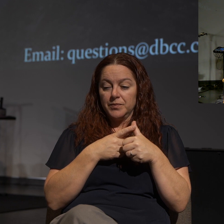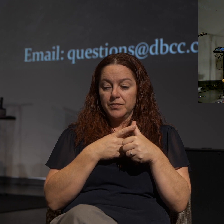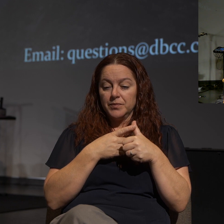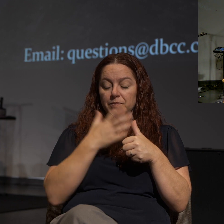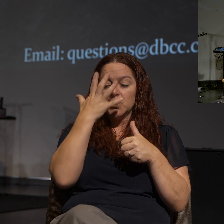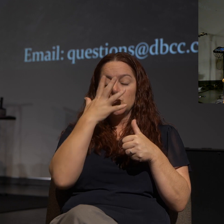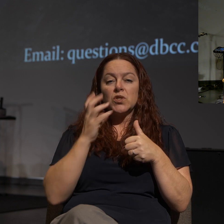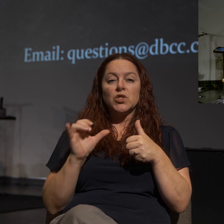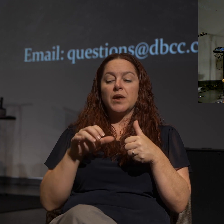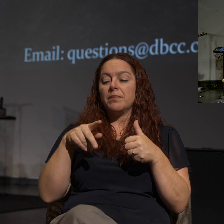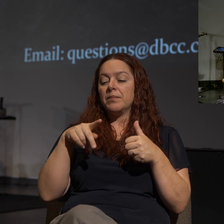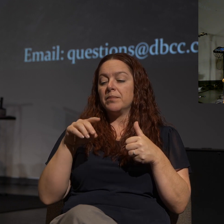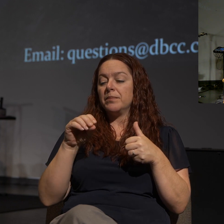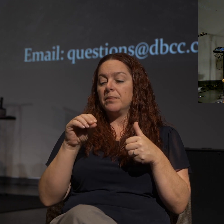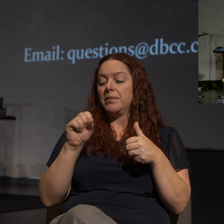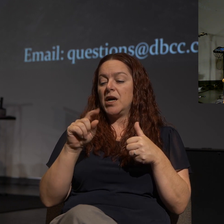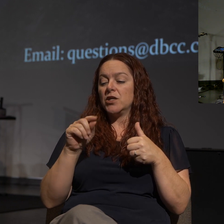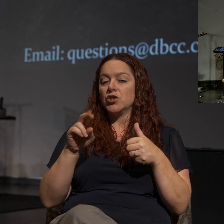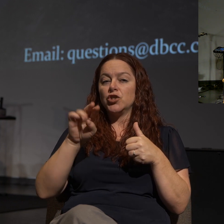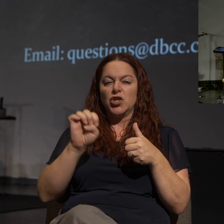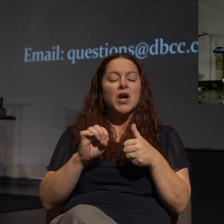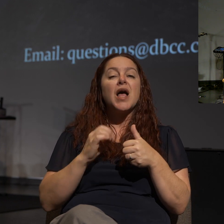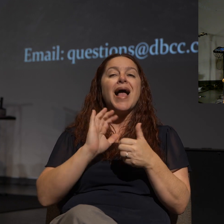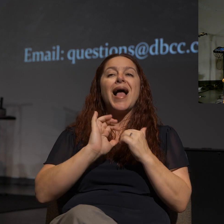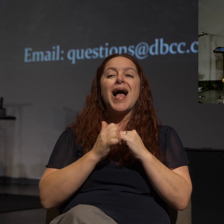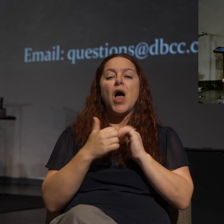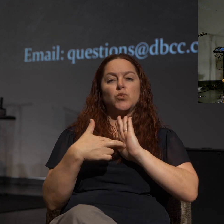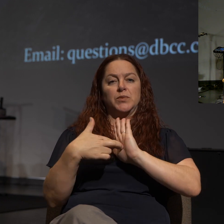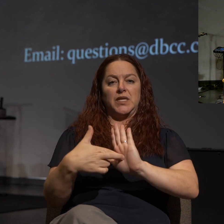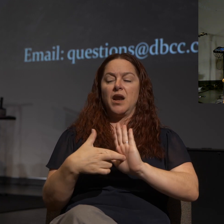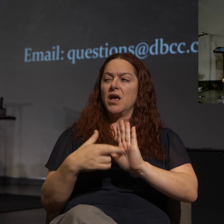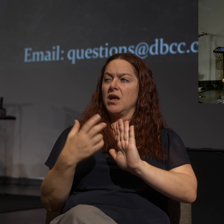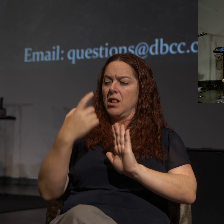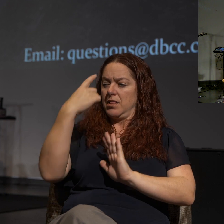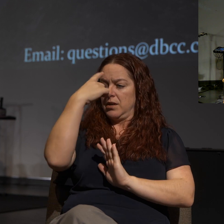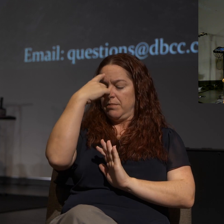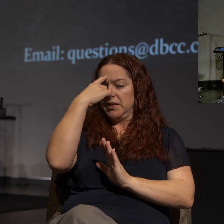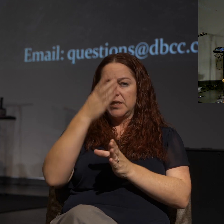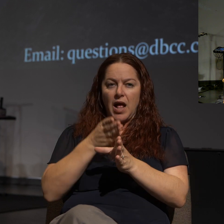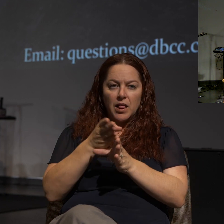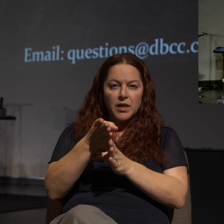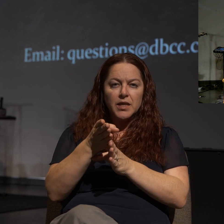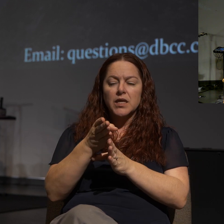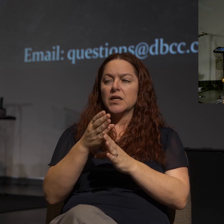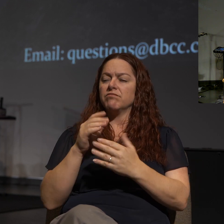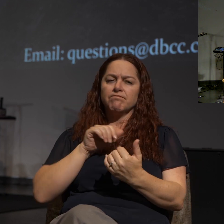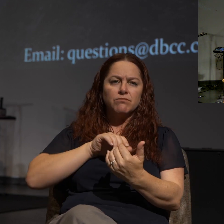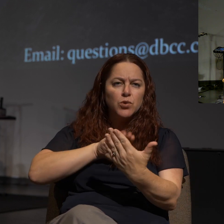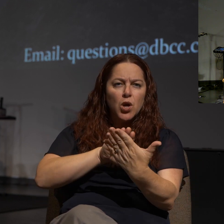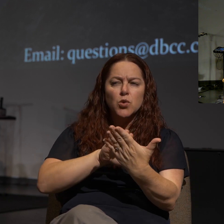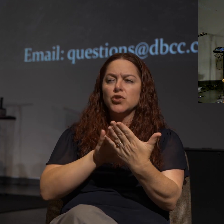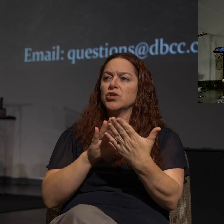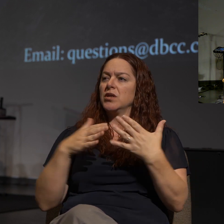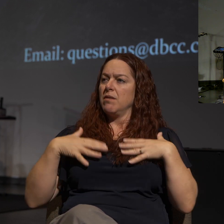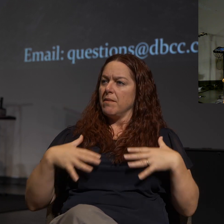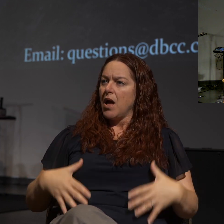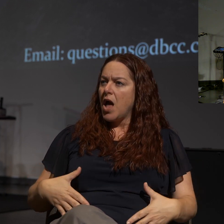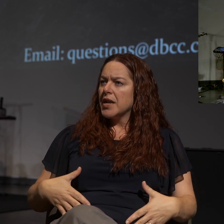And what I mean by that is just how do we present ourselves? What's the mentality? What's the approach? You know, healthy posture in your body